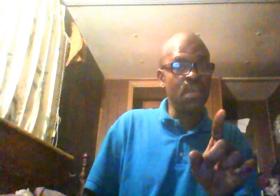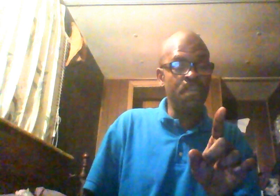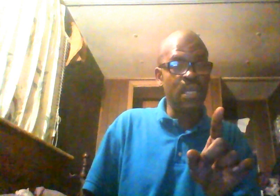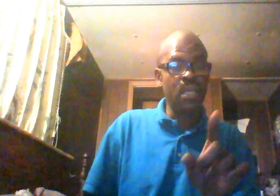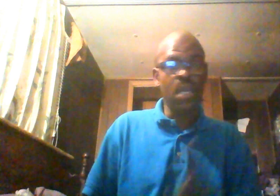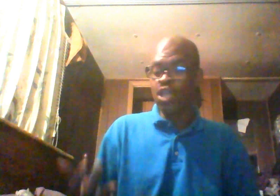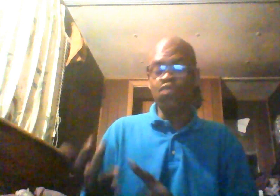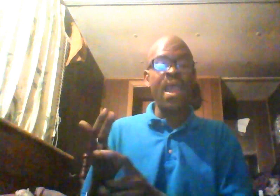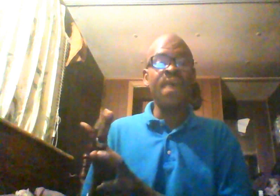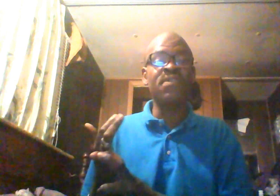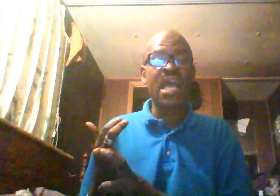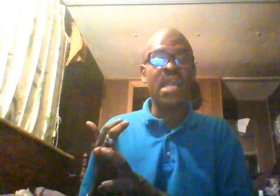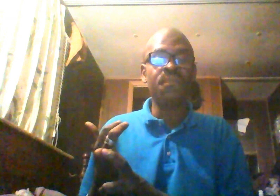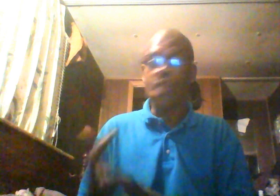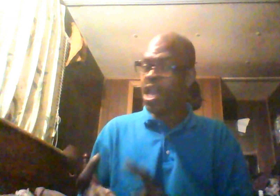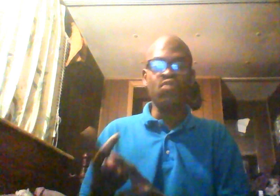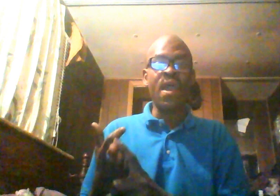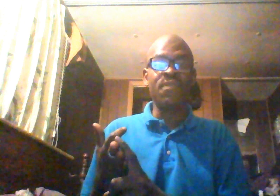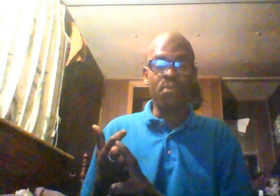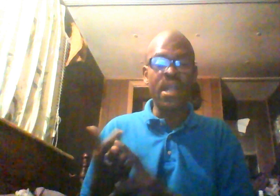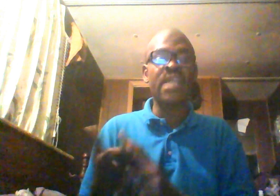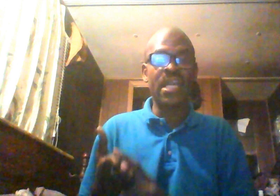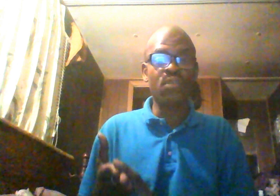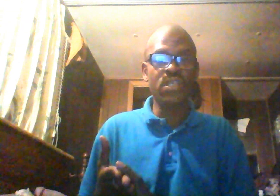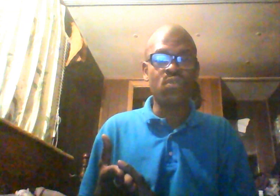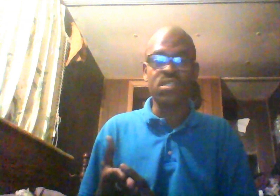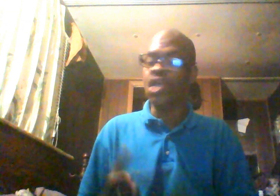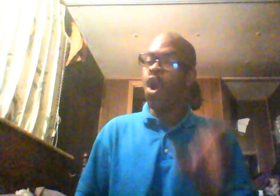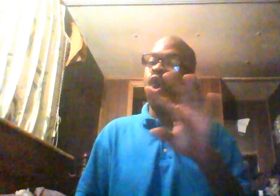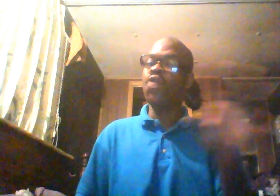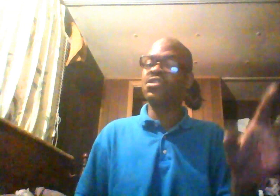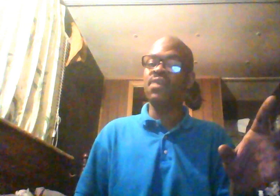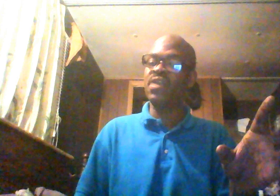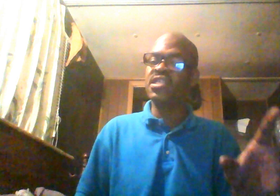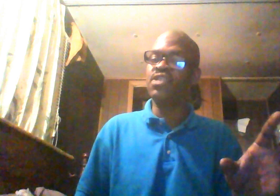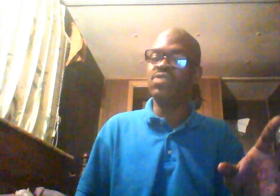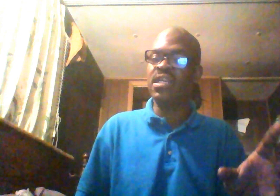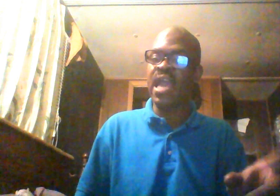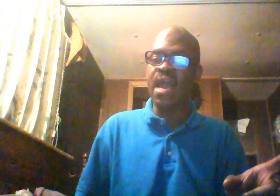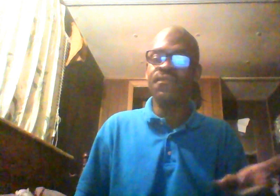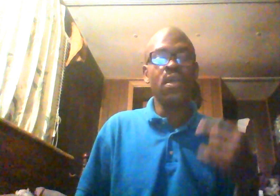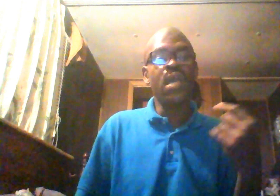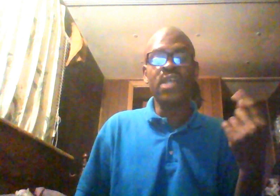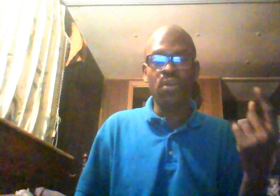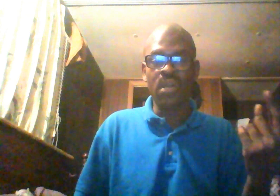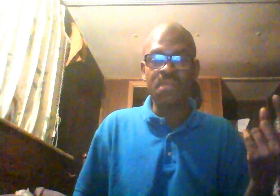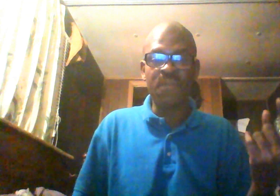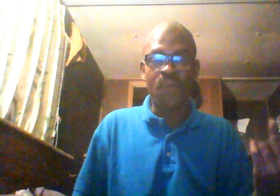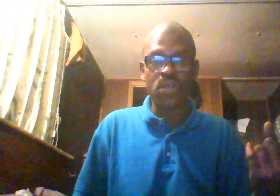ability, you have the talent, and you have the brains and the resources. All the stuff they said you didn't have, it's turning out to be false.